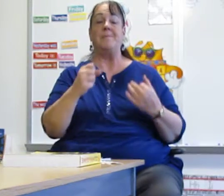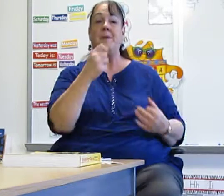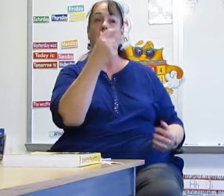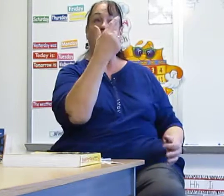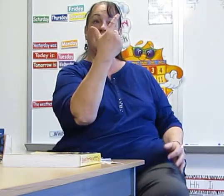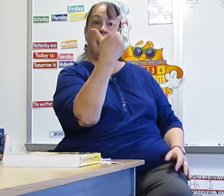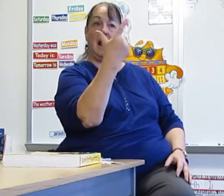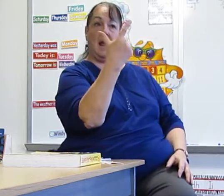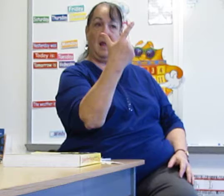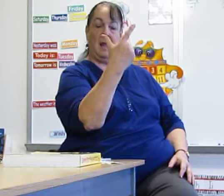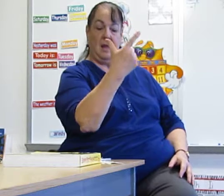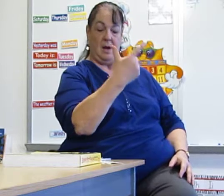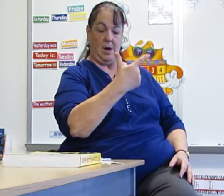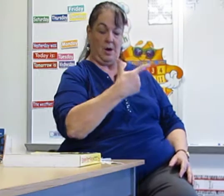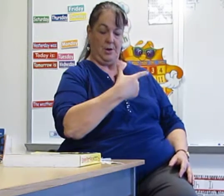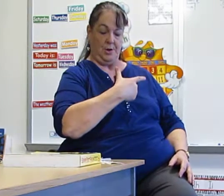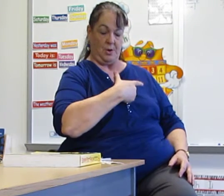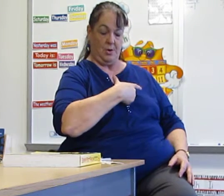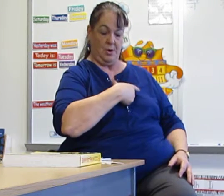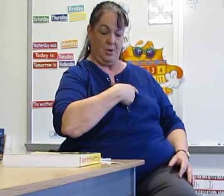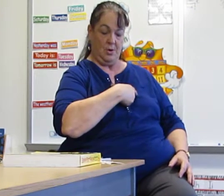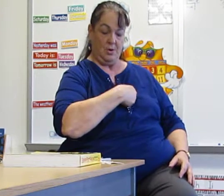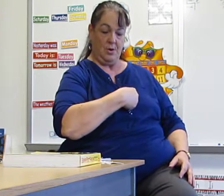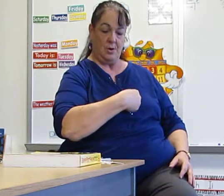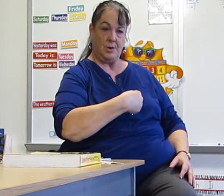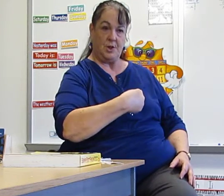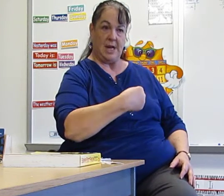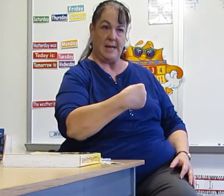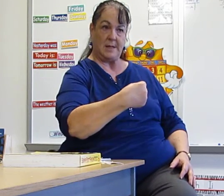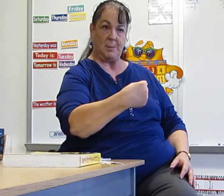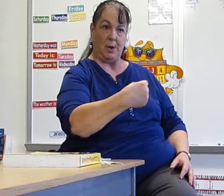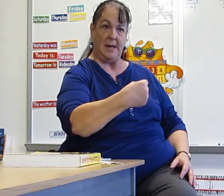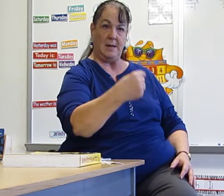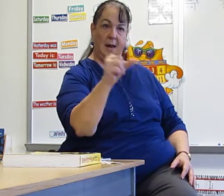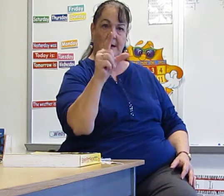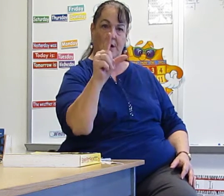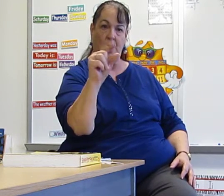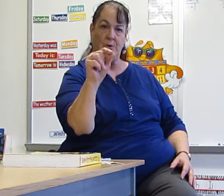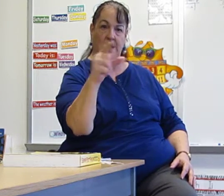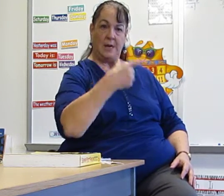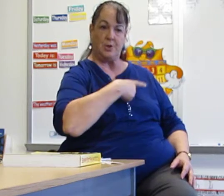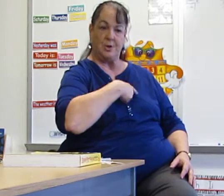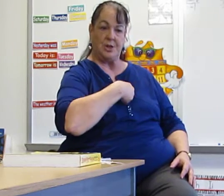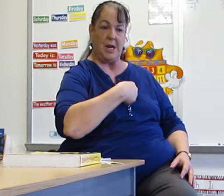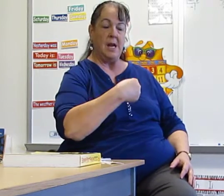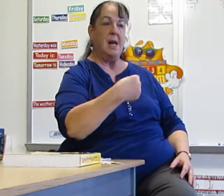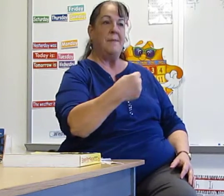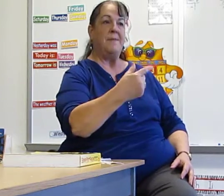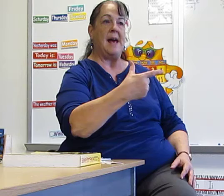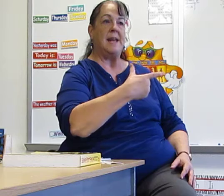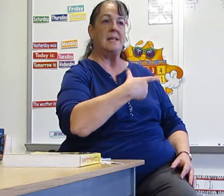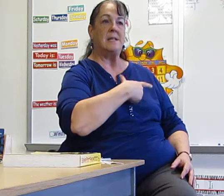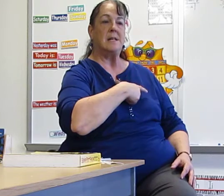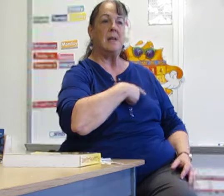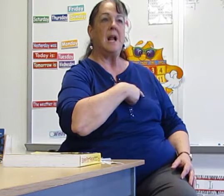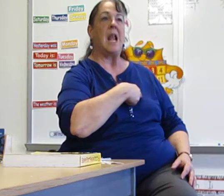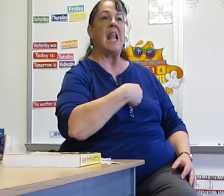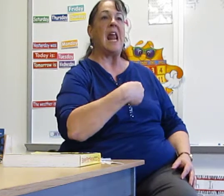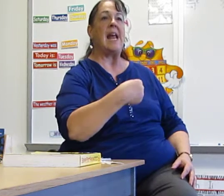With an L on your chest, pulling and closing to a G, that is like.